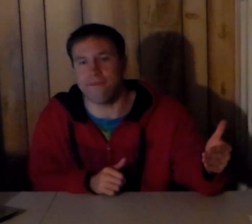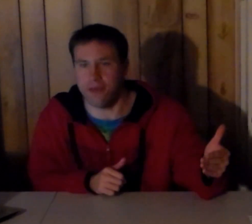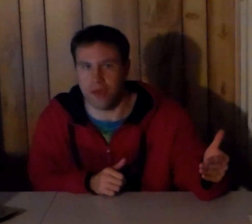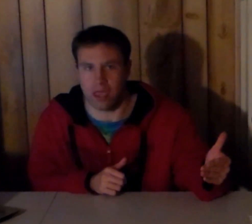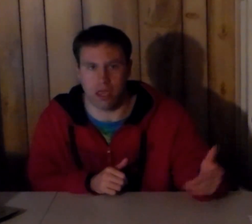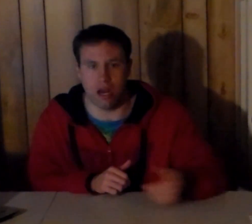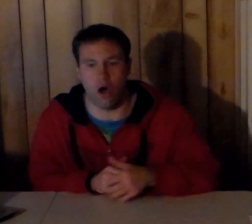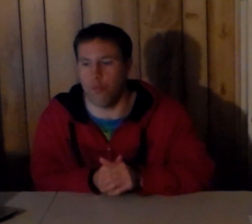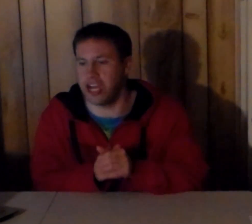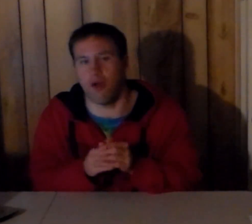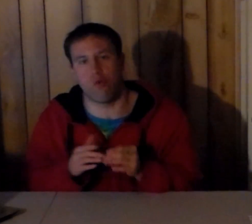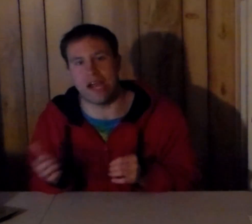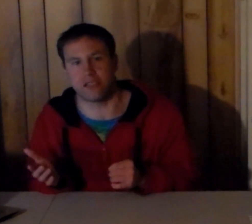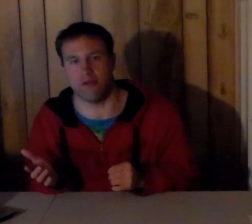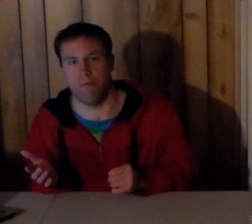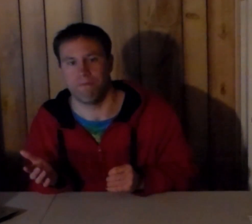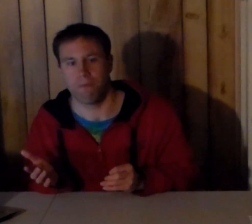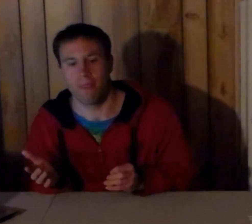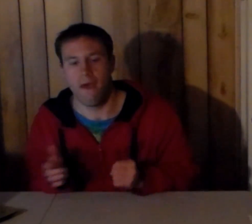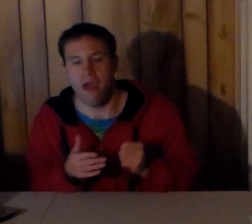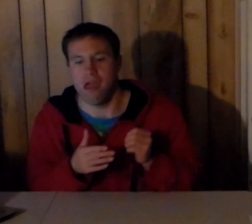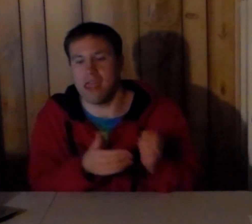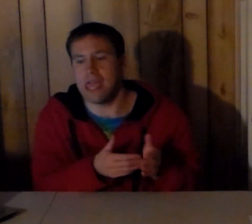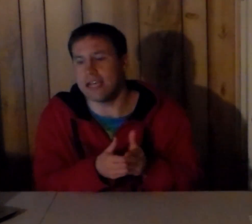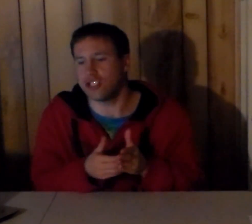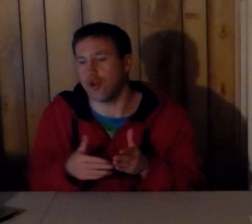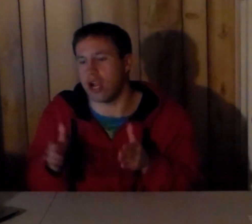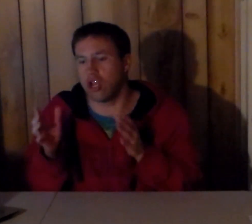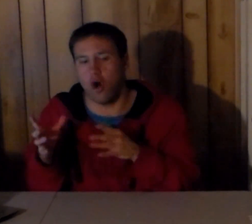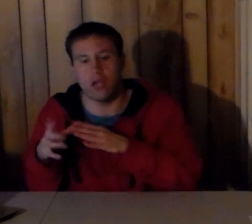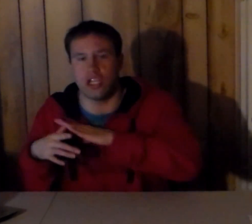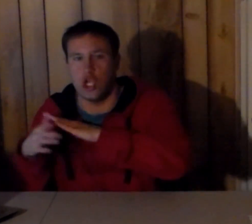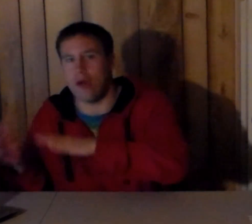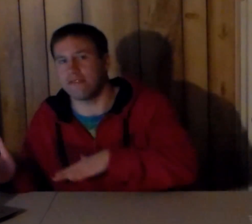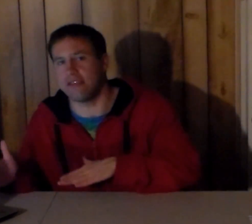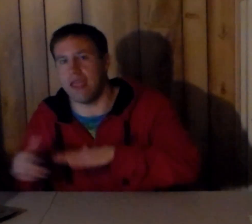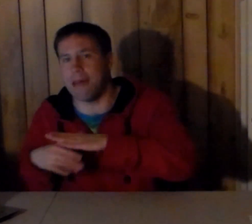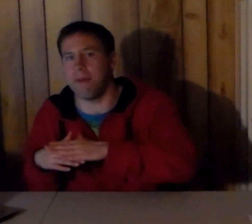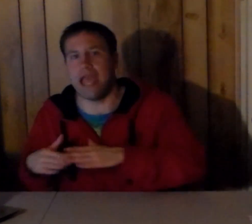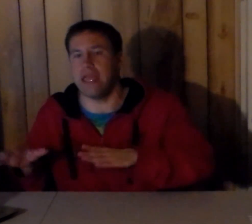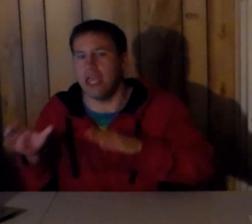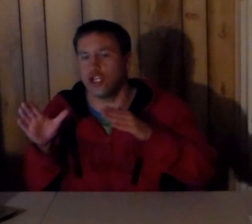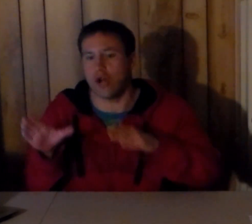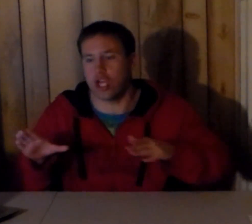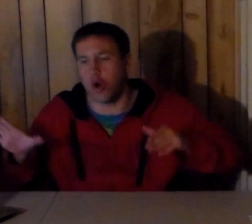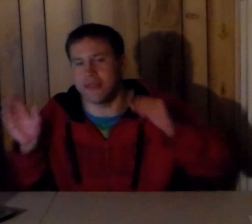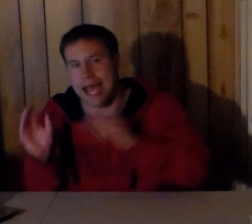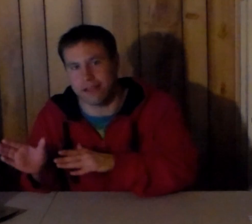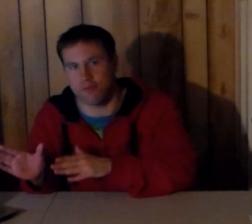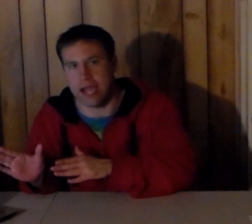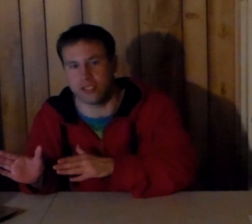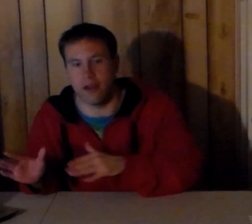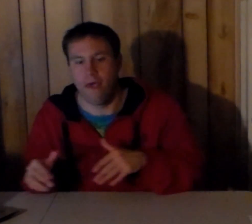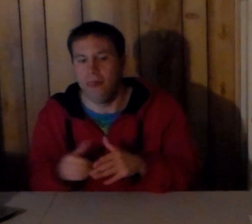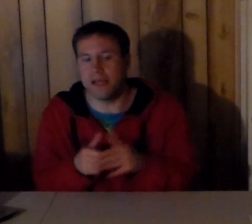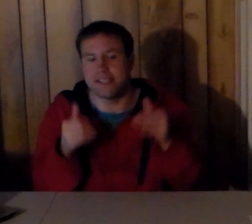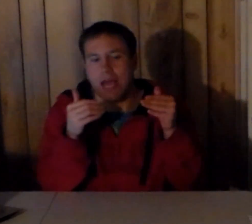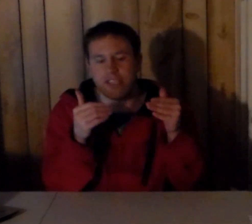everything you know when you're a wrestler he is trying to go into ufc mma he's trying to go in that direction listen i